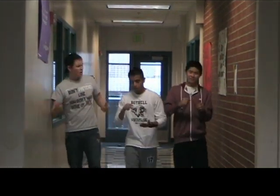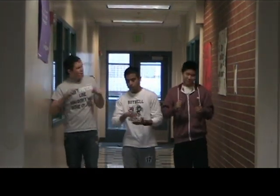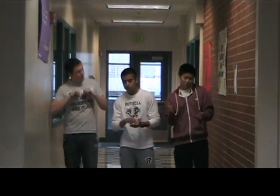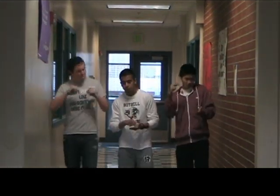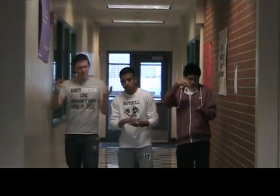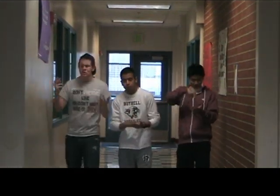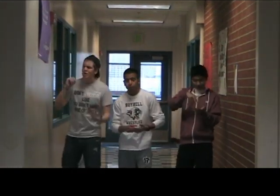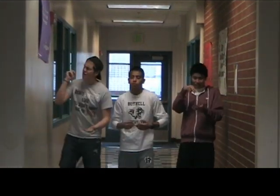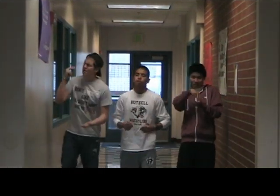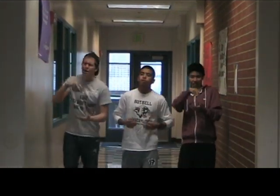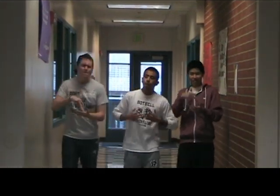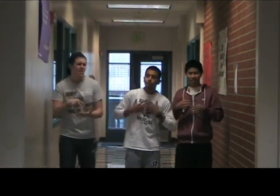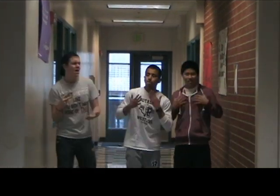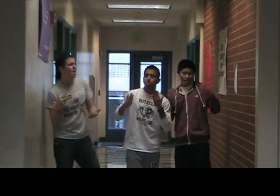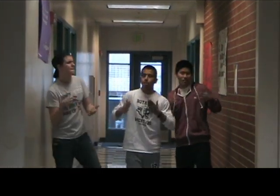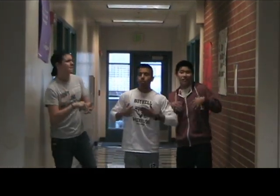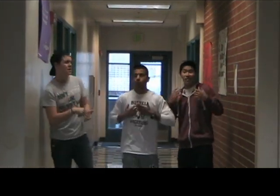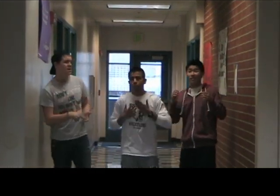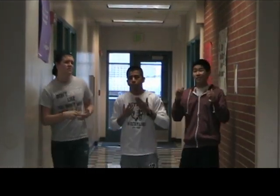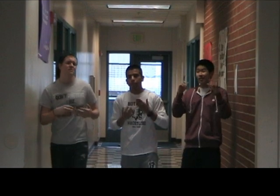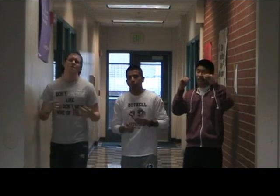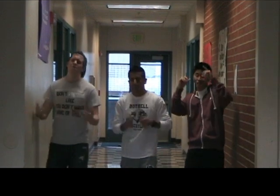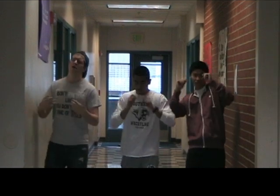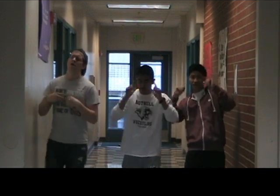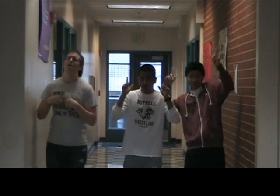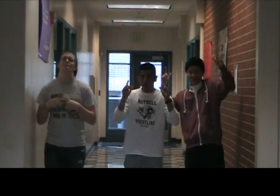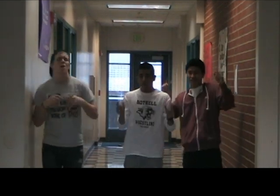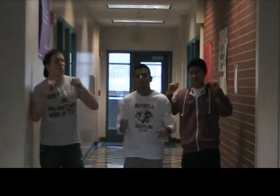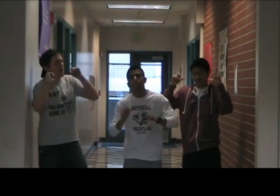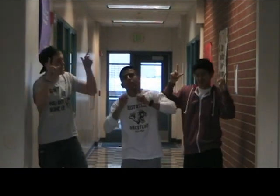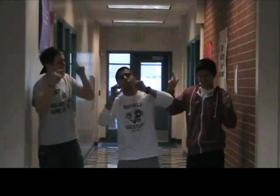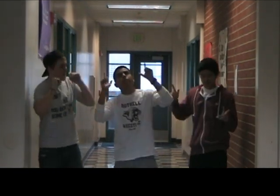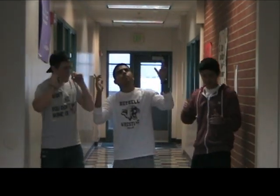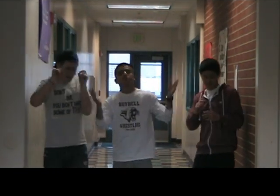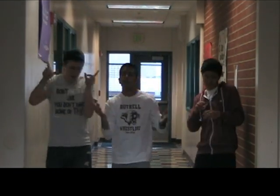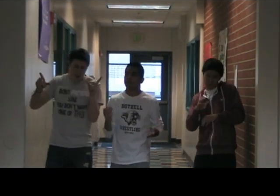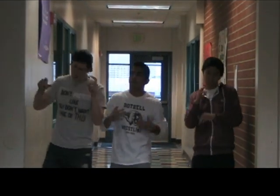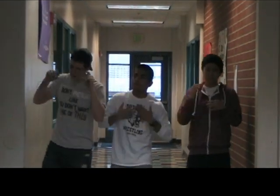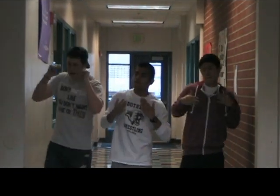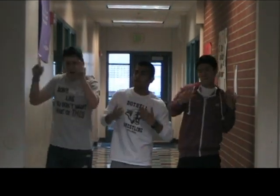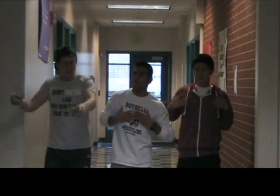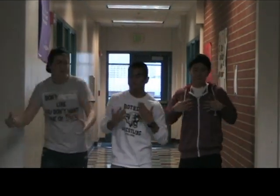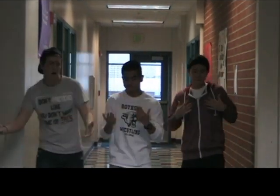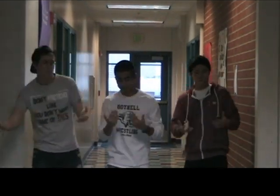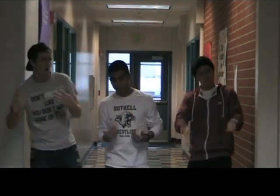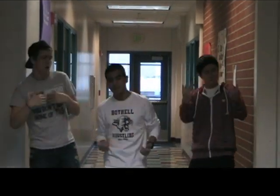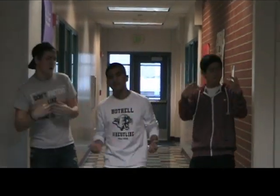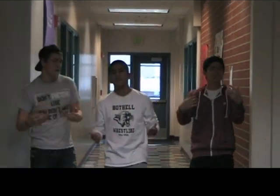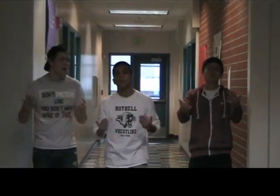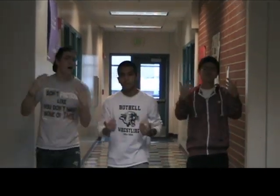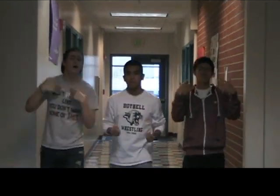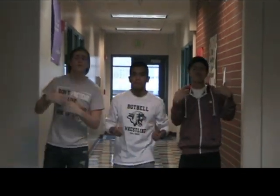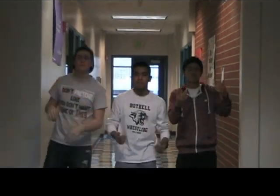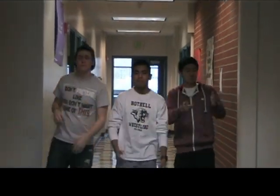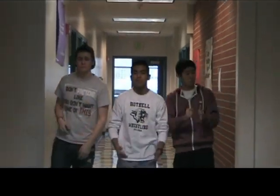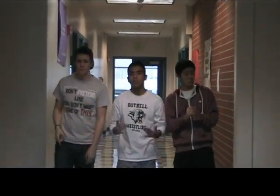Shake it up, shake up the happiness, wake it up, wake up the happiness, come on y'all,